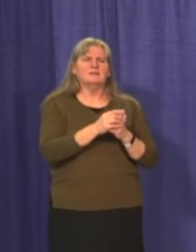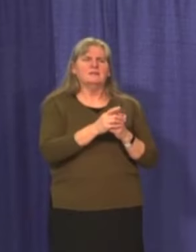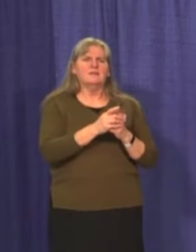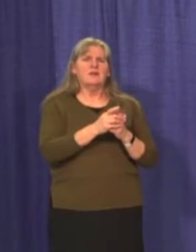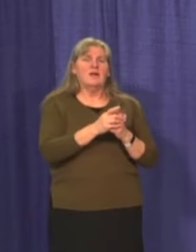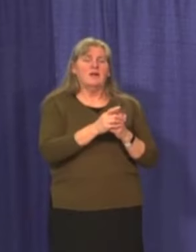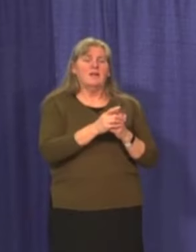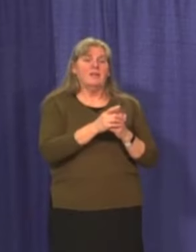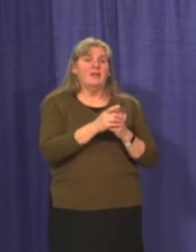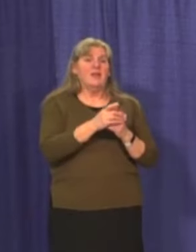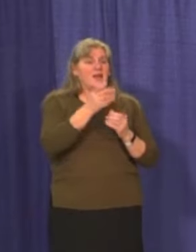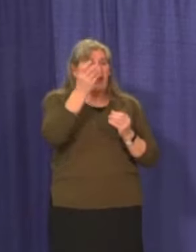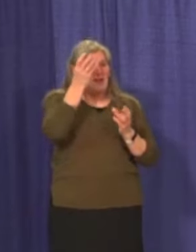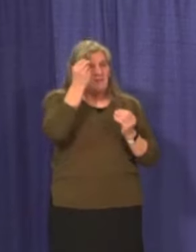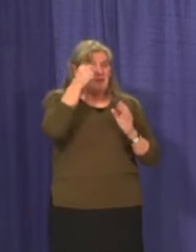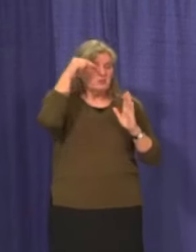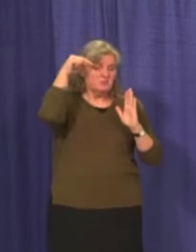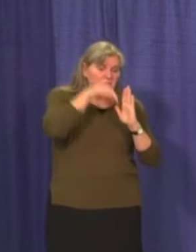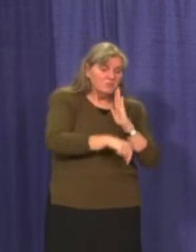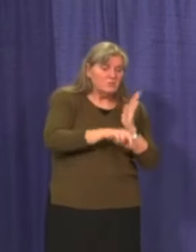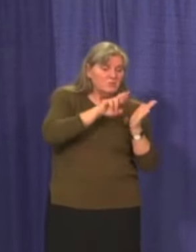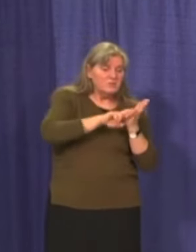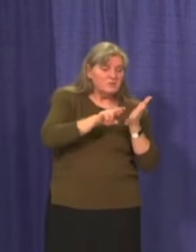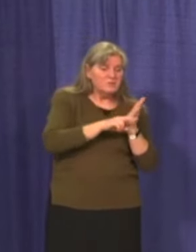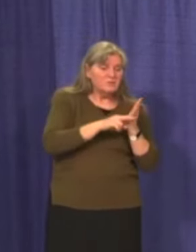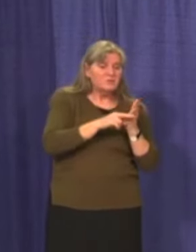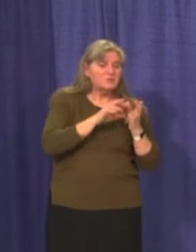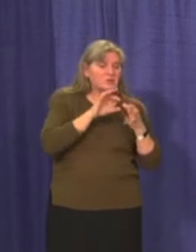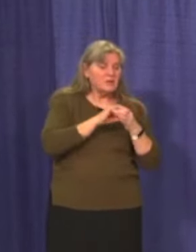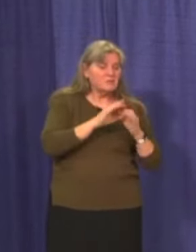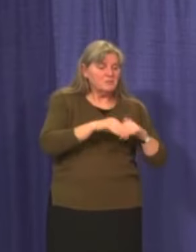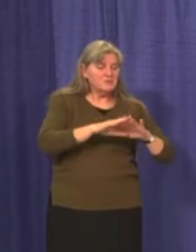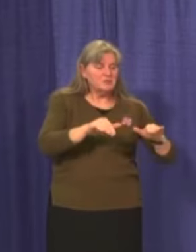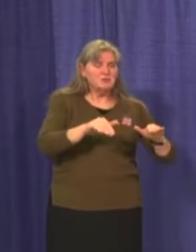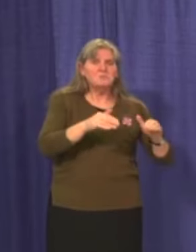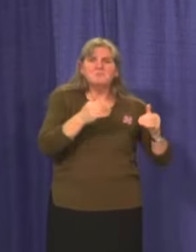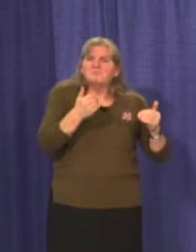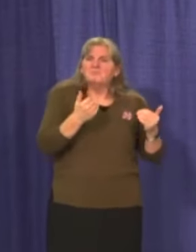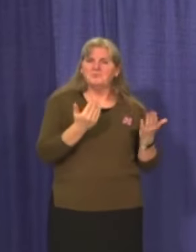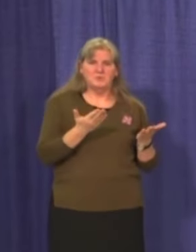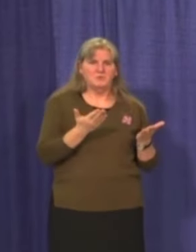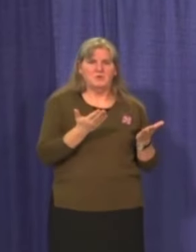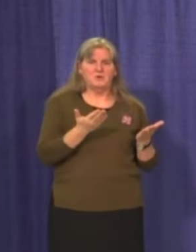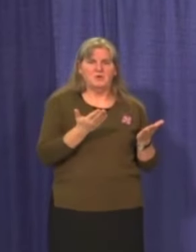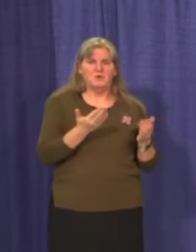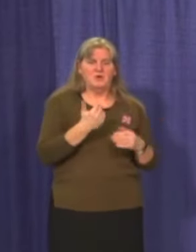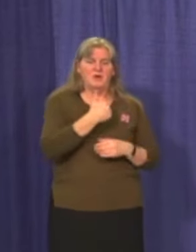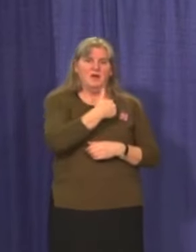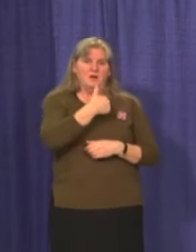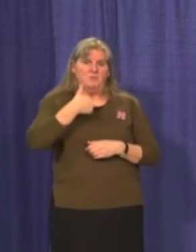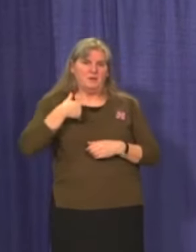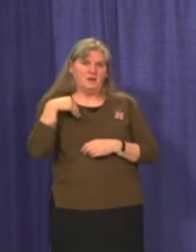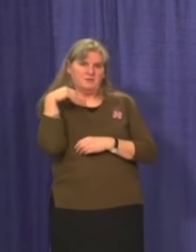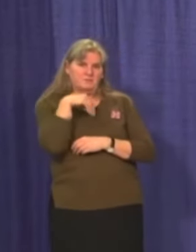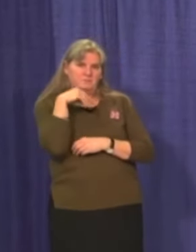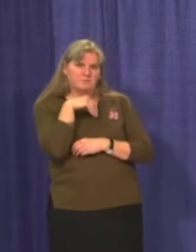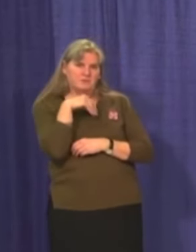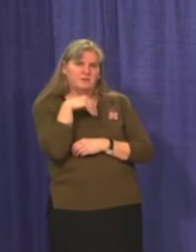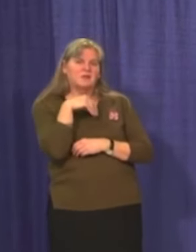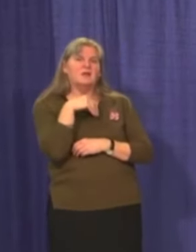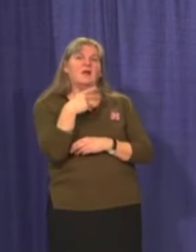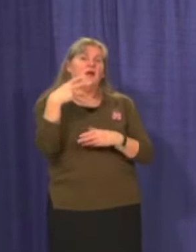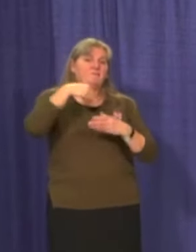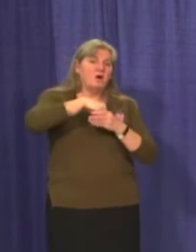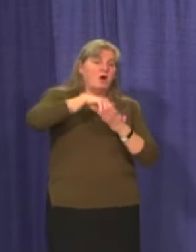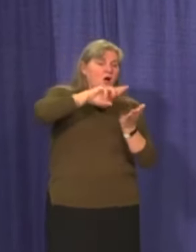is, is lacking, uh, because a pregnant and breastfeeding women were excluded from the trials. So really what